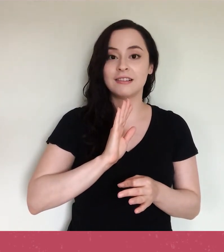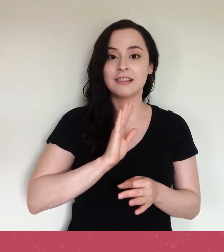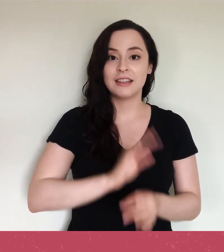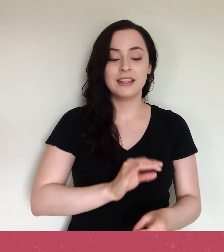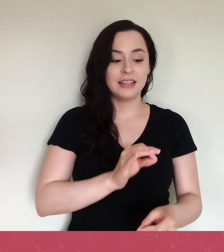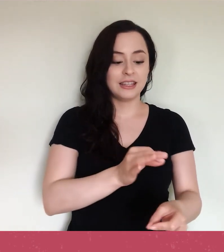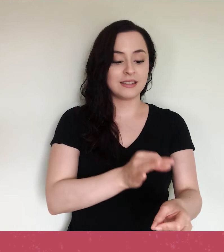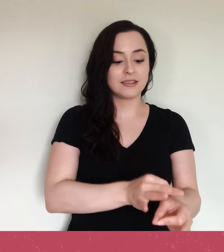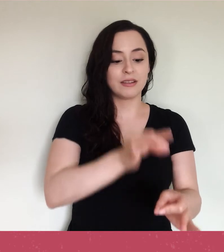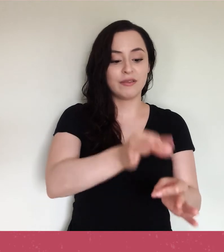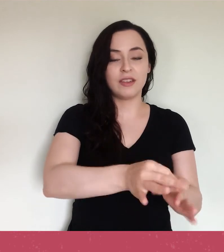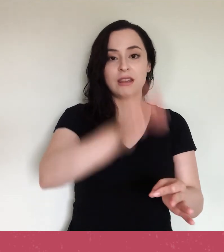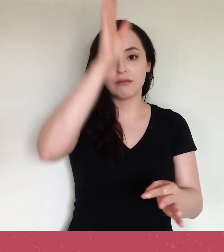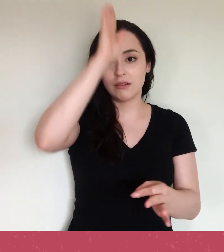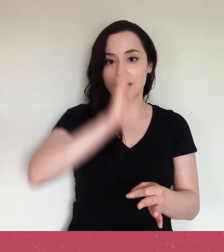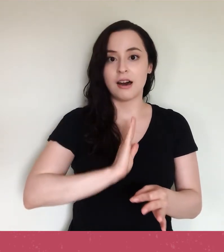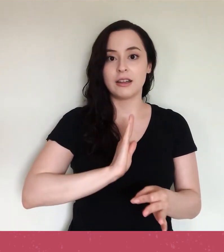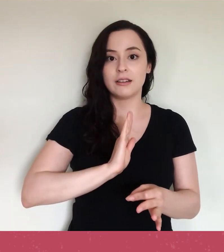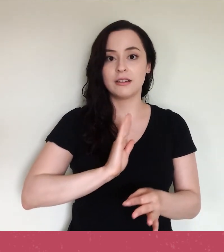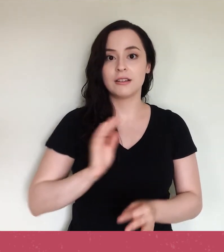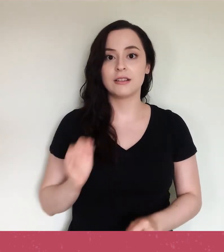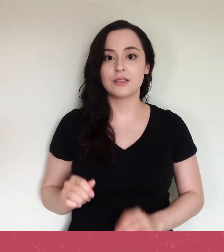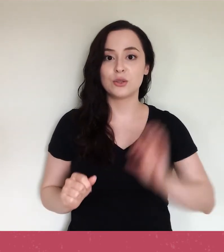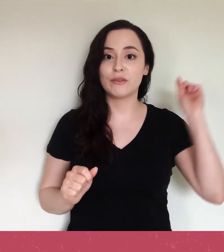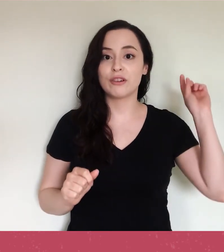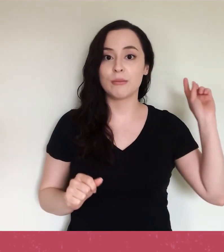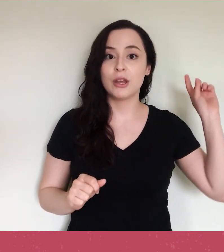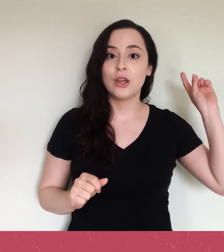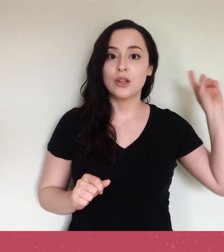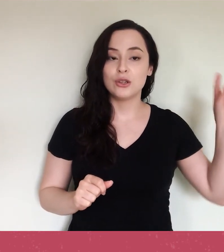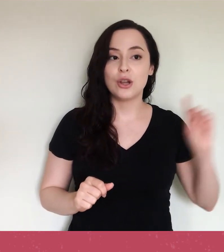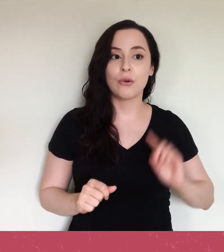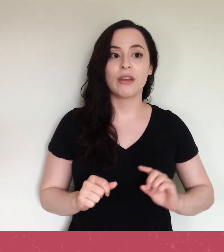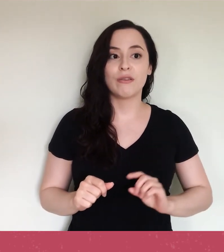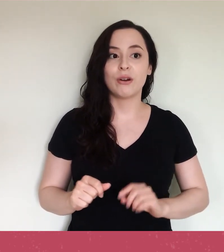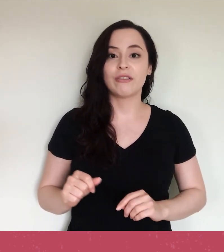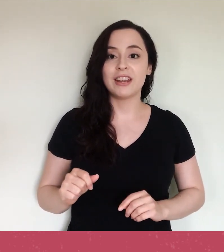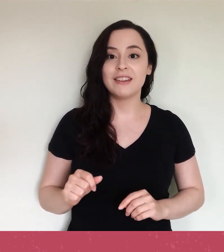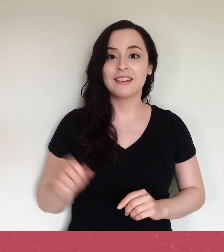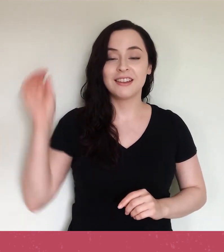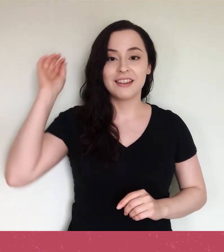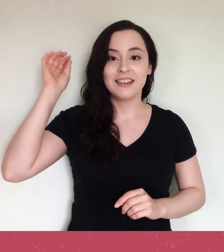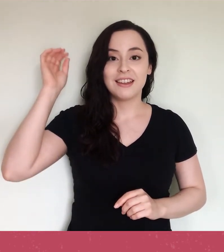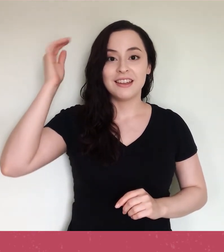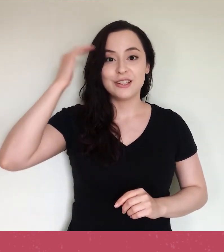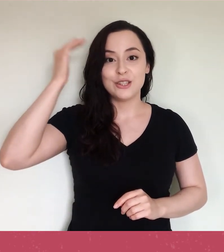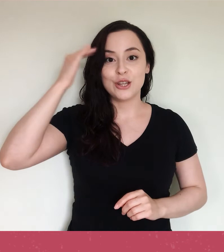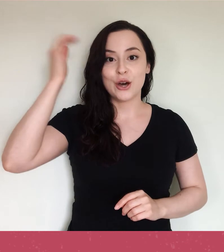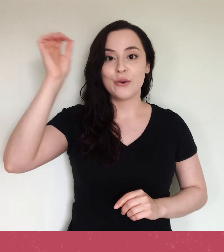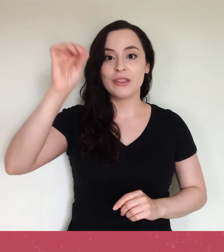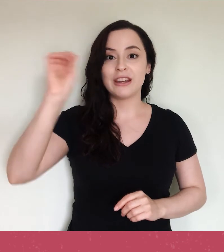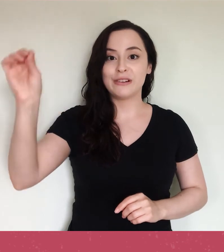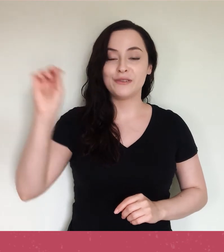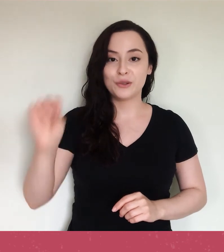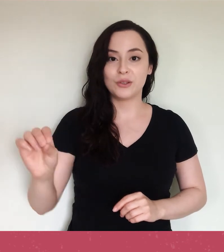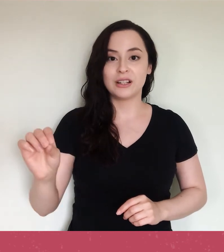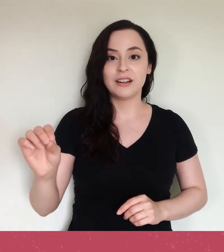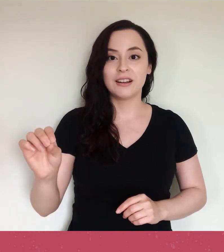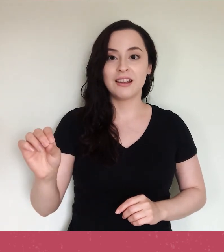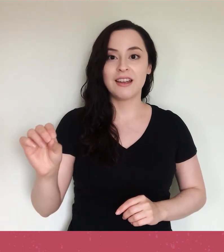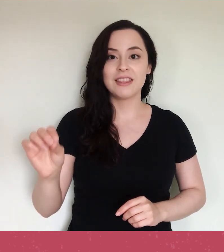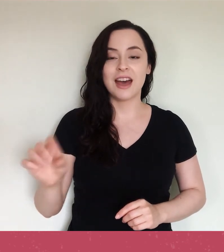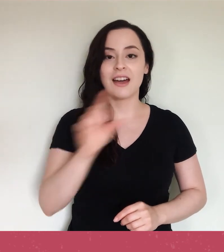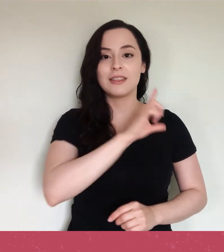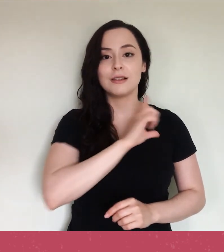He is the faithful God. Let's do it from know, therefore. Ready? Know, therefore,